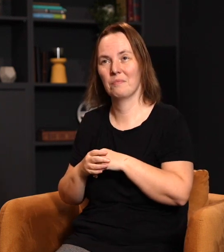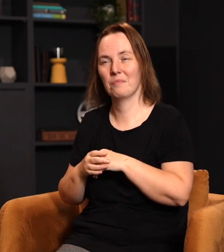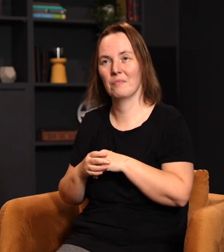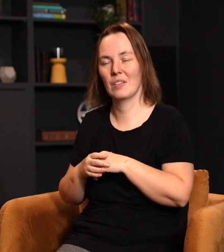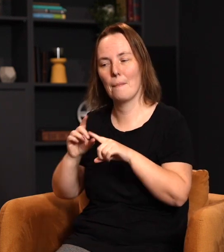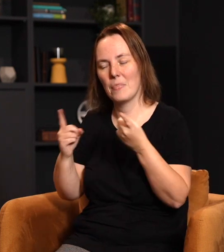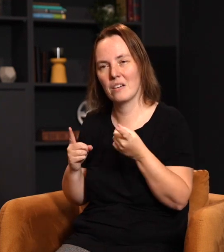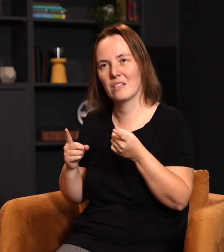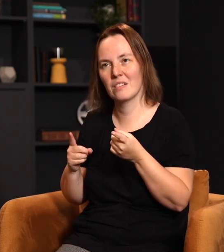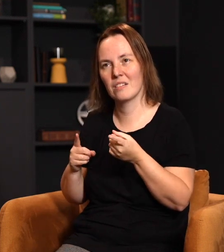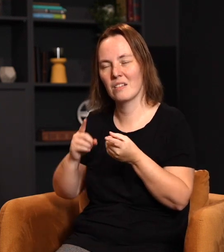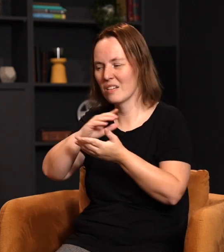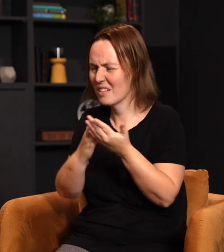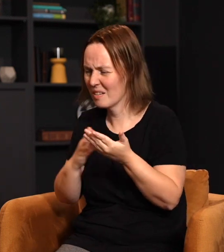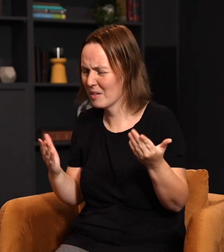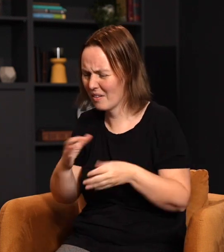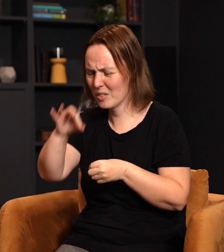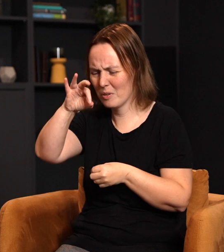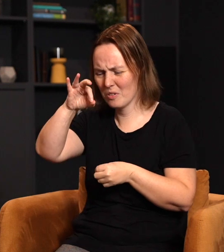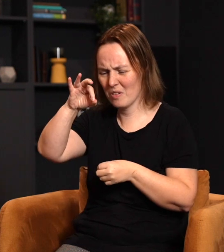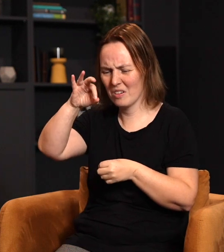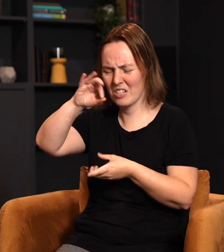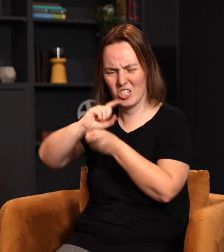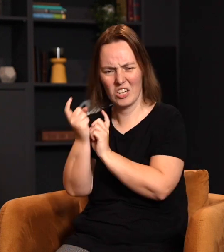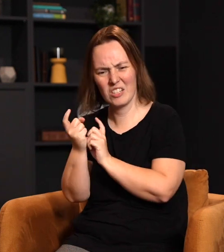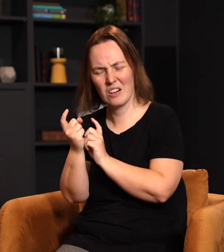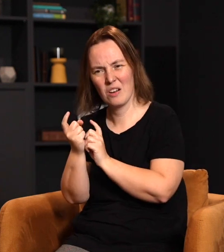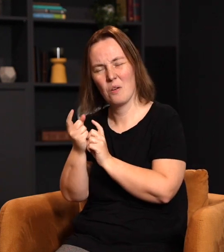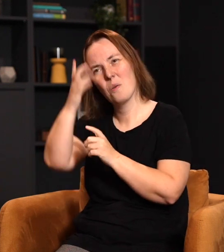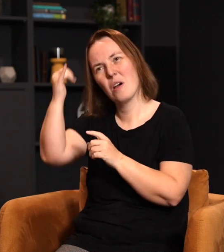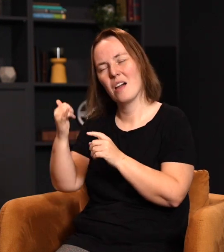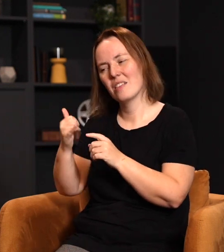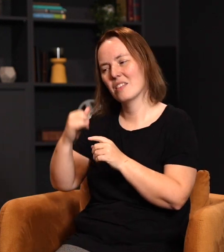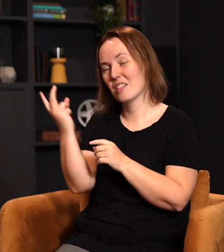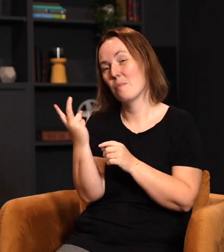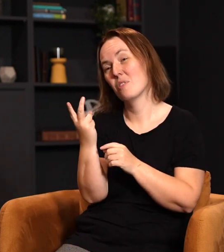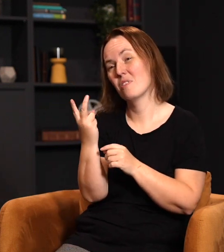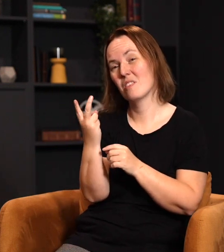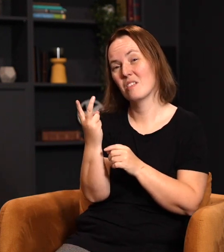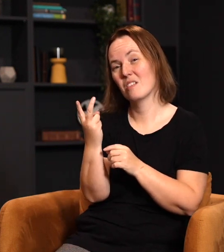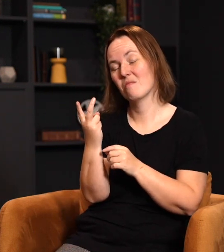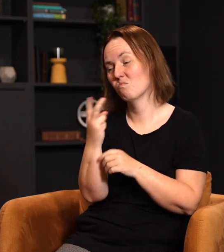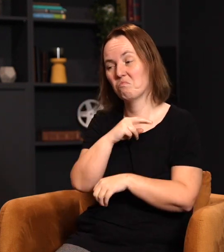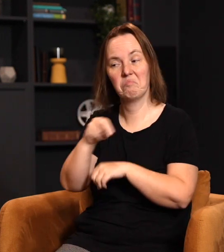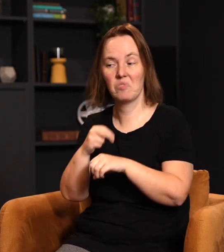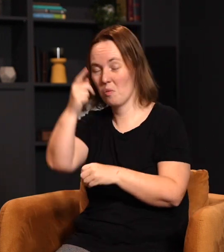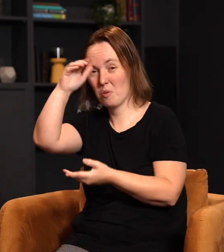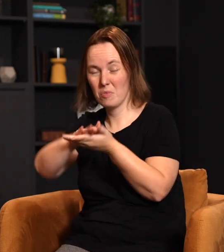that they saw them. But there's just something of a spiritual dynamic that happened there. Why? Because number one, this couple, ordinary believers,